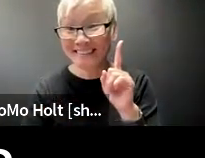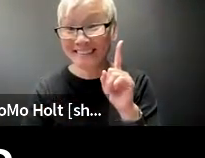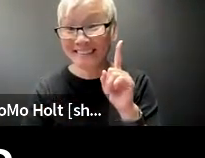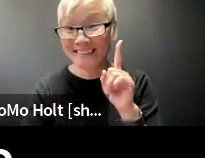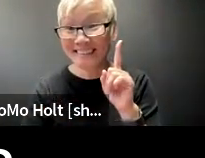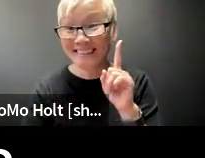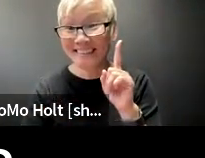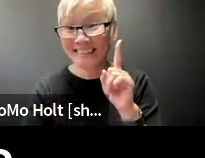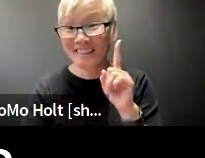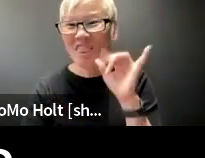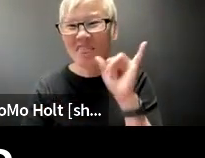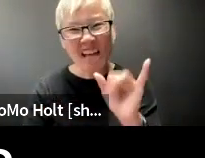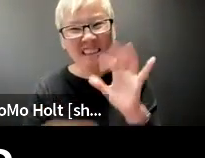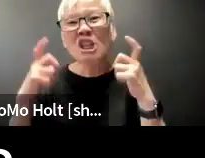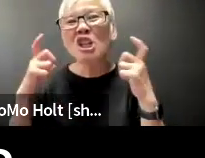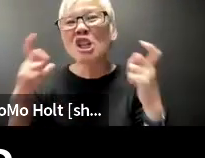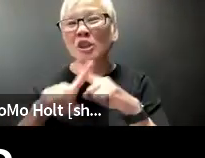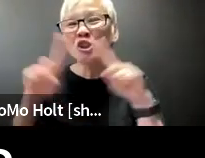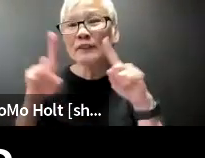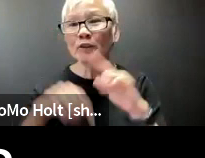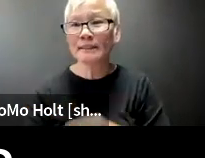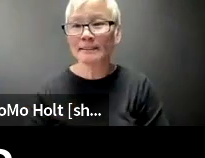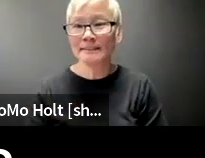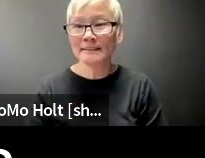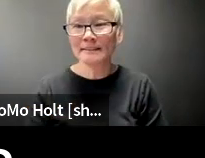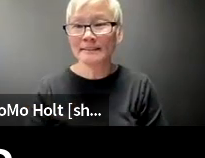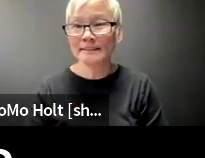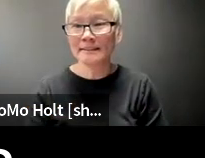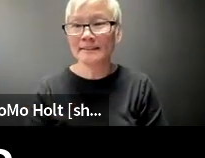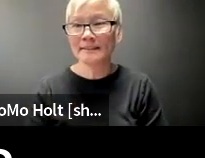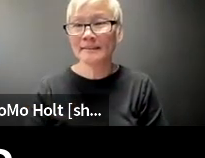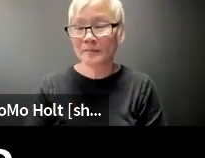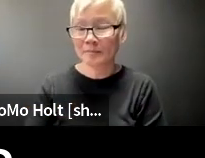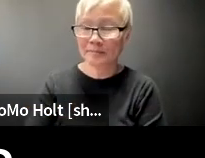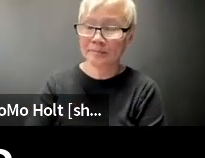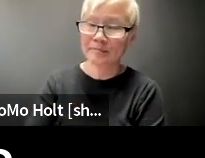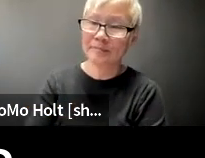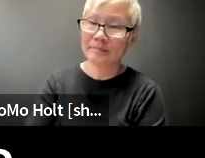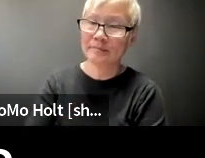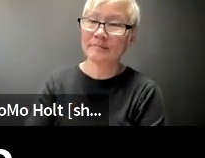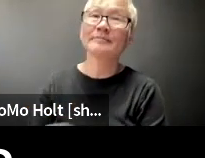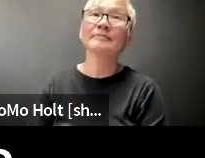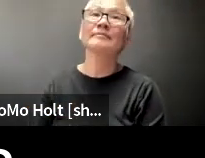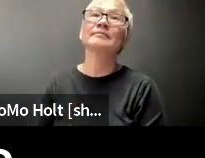but access is not and that's the hugest difference